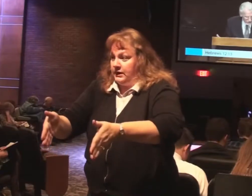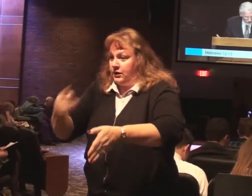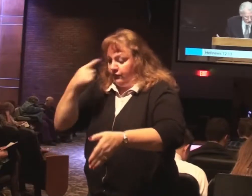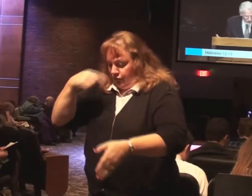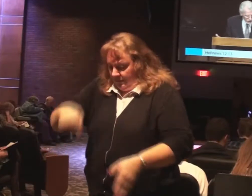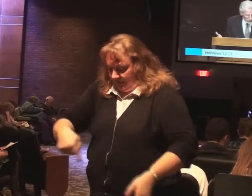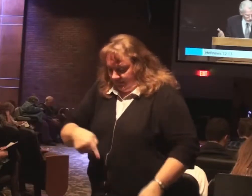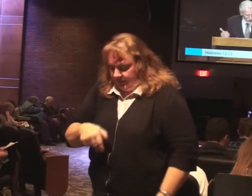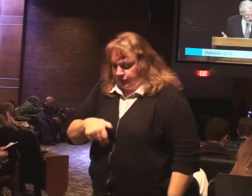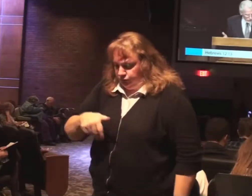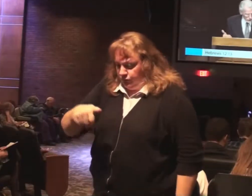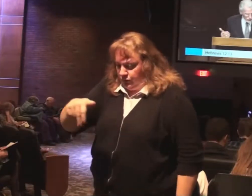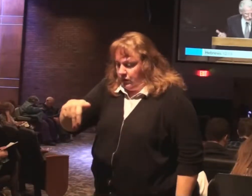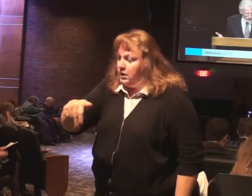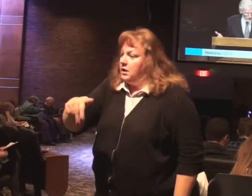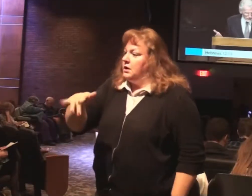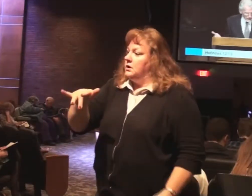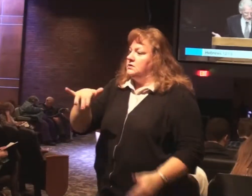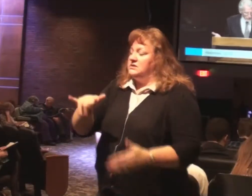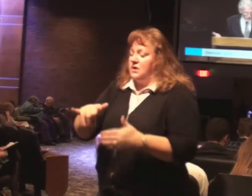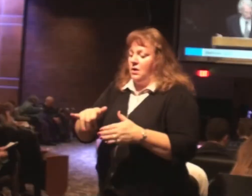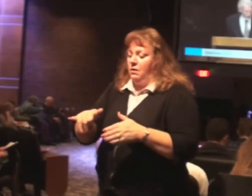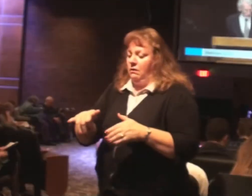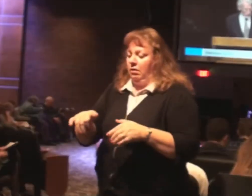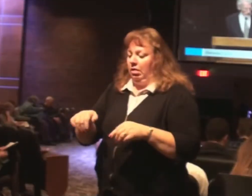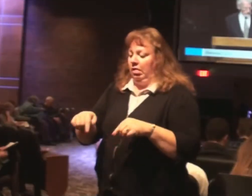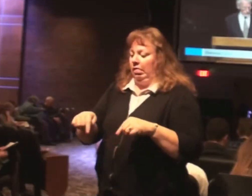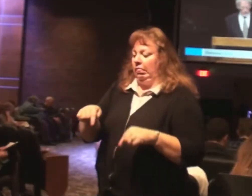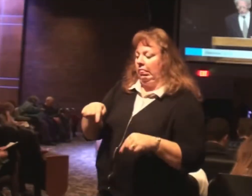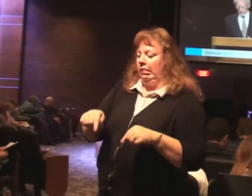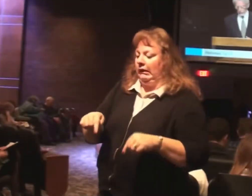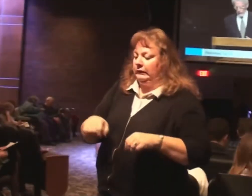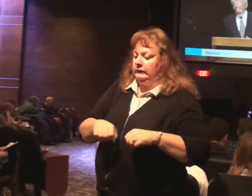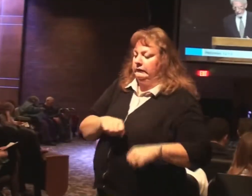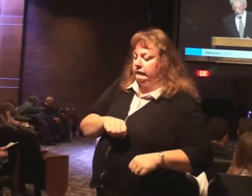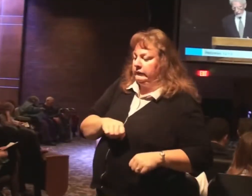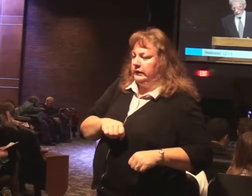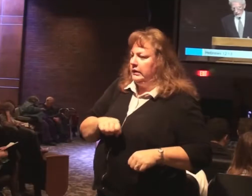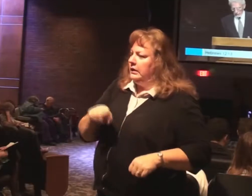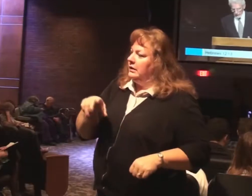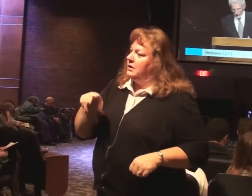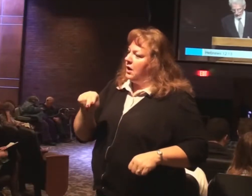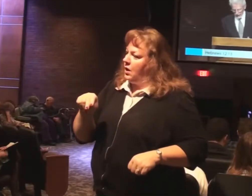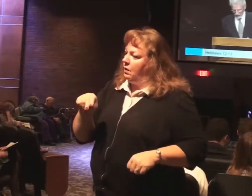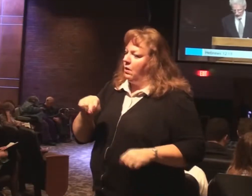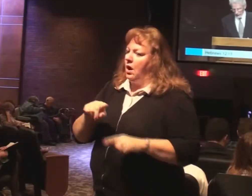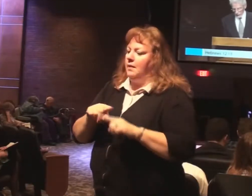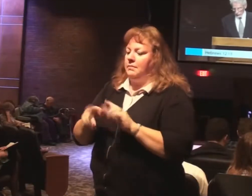So that the limb which is lame may not be put out of joint. But rather be healed.